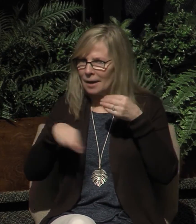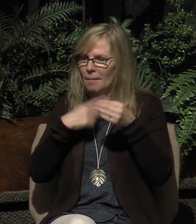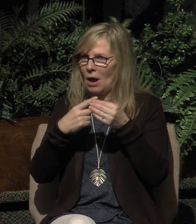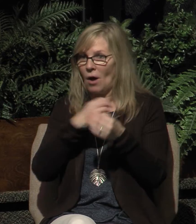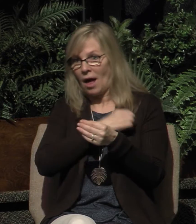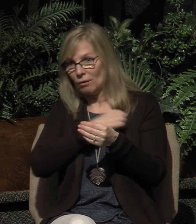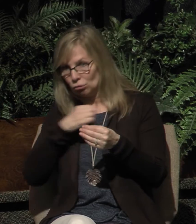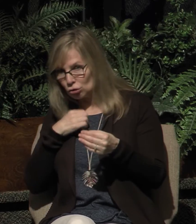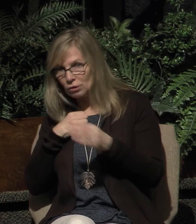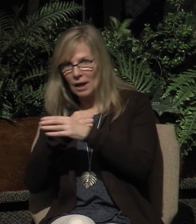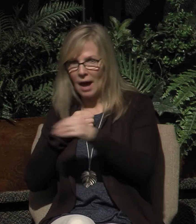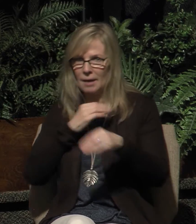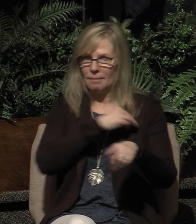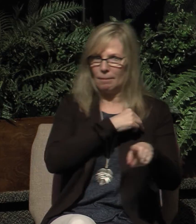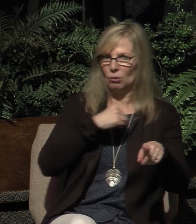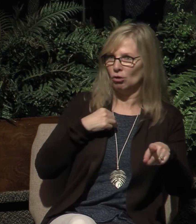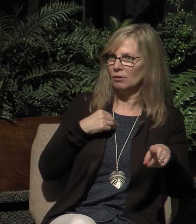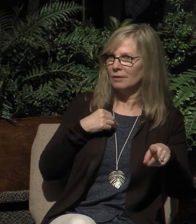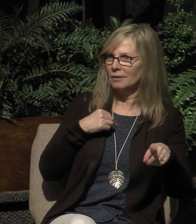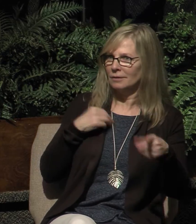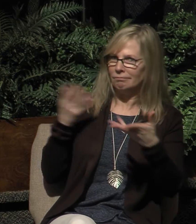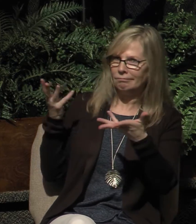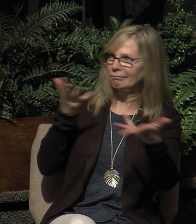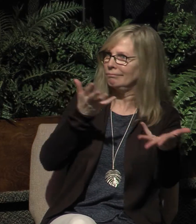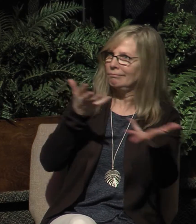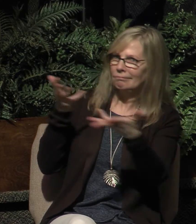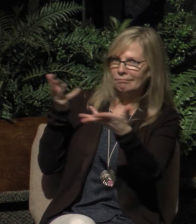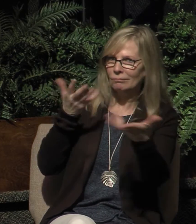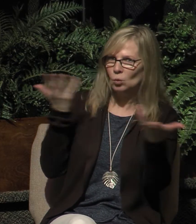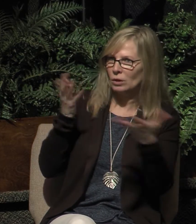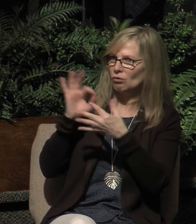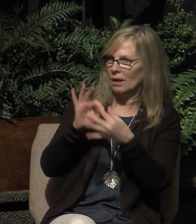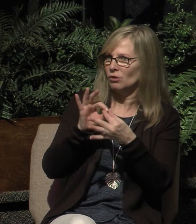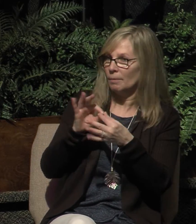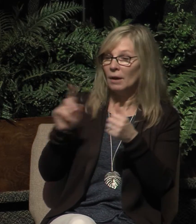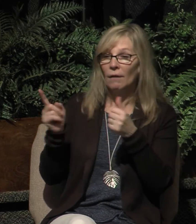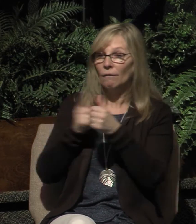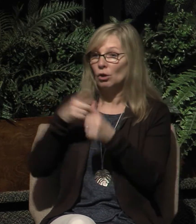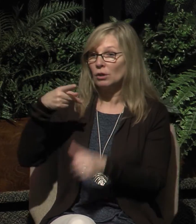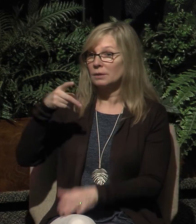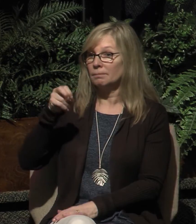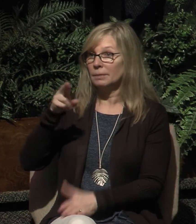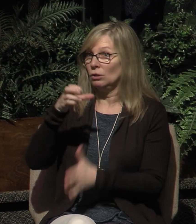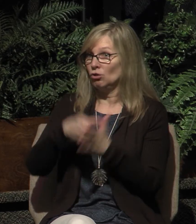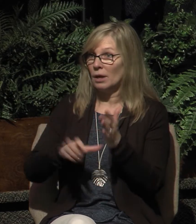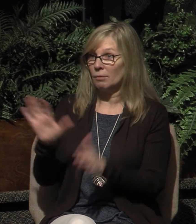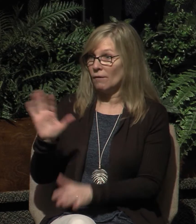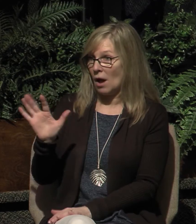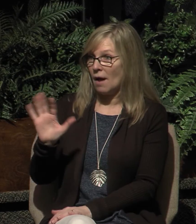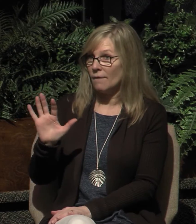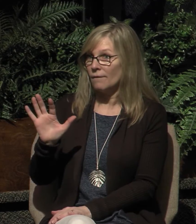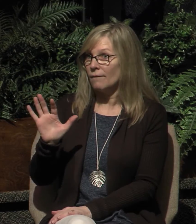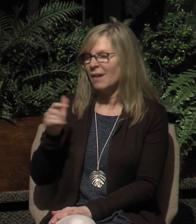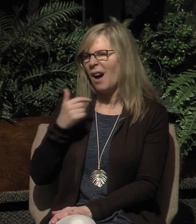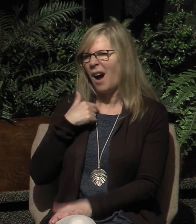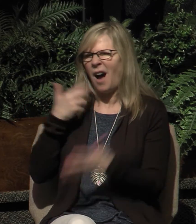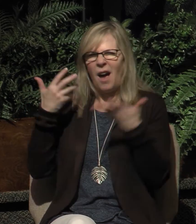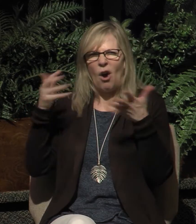members of the church, the flock. For example, we read in 1 Peter 5, I read this earlier, but I'll read chapter